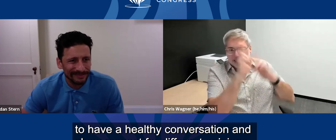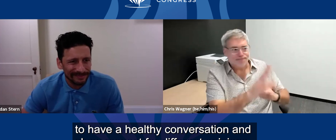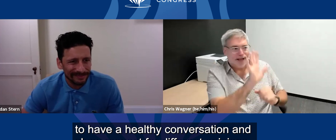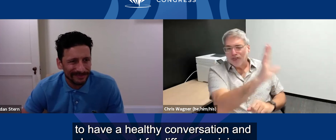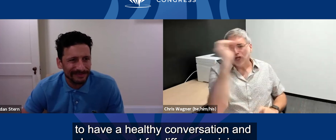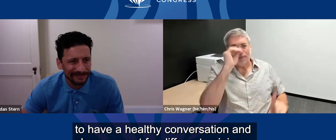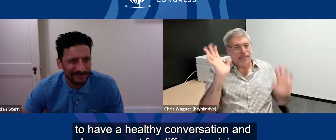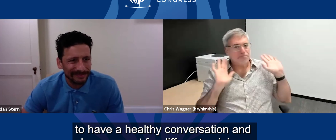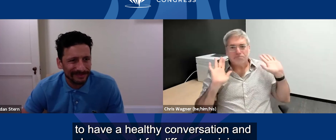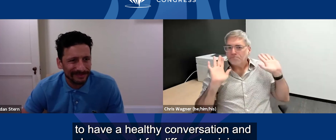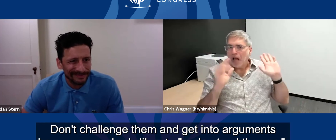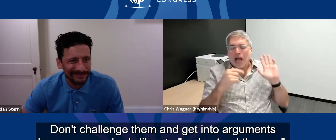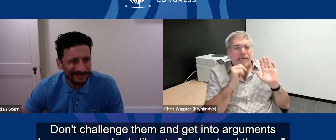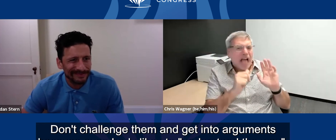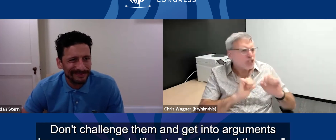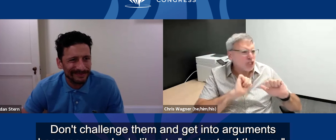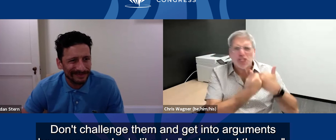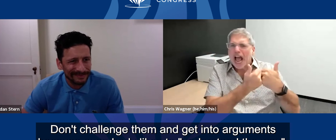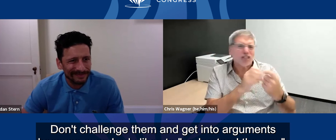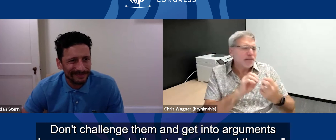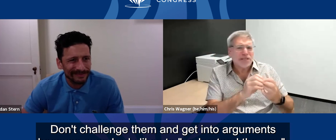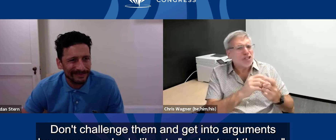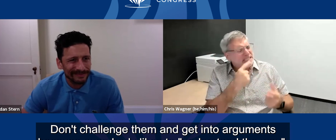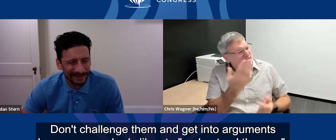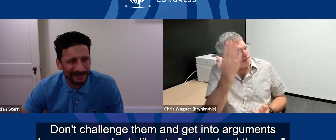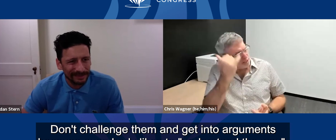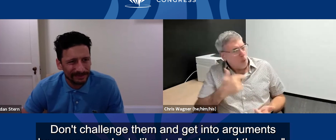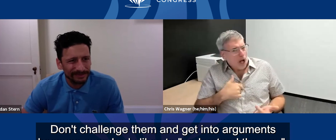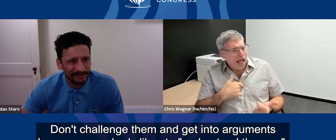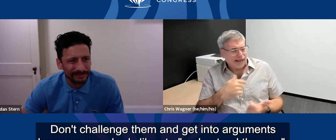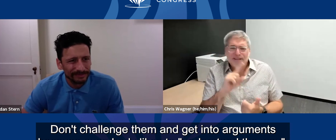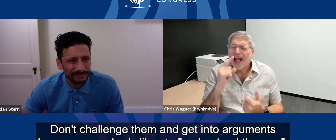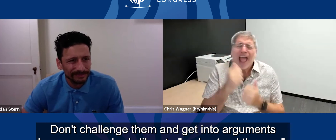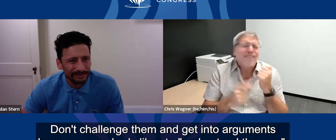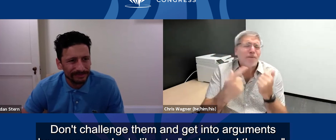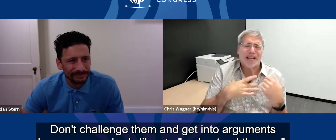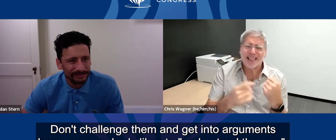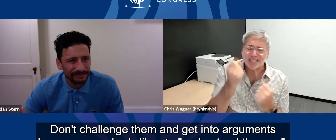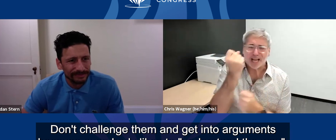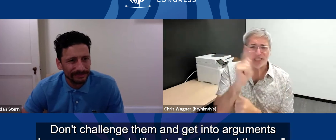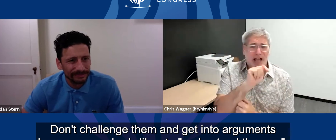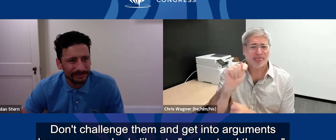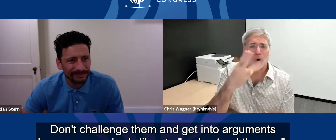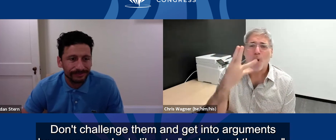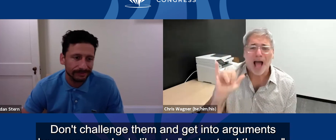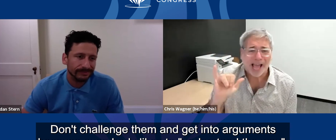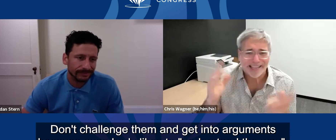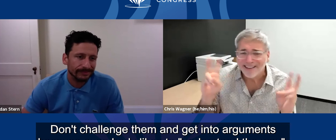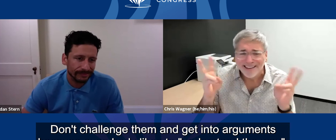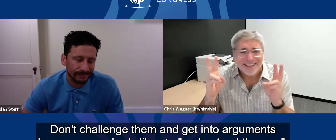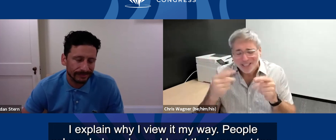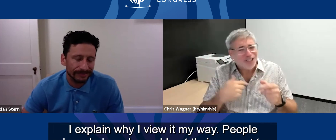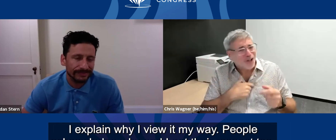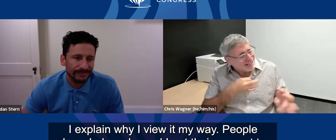conversation and show respect for different opinions. Don't challenge them and get into arguments because everybody likes to